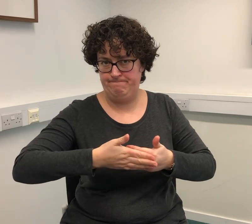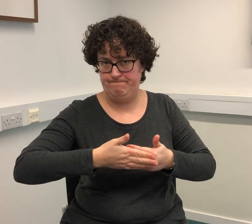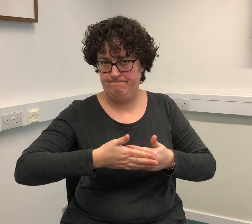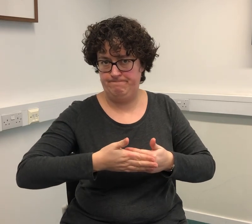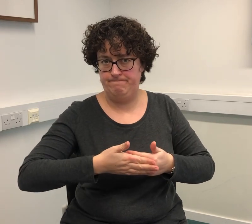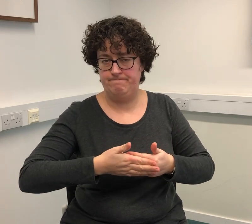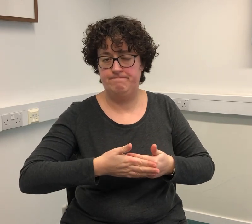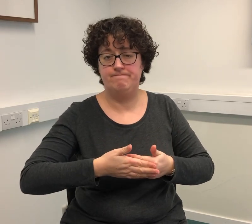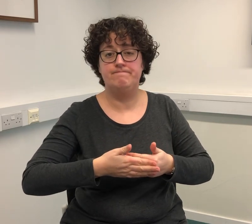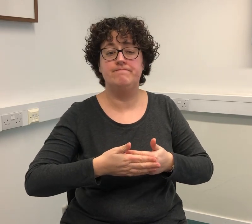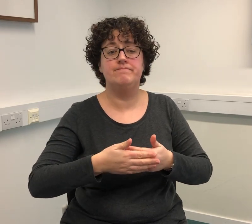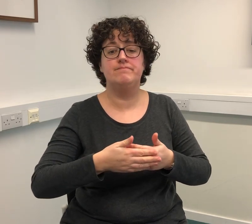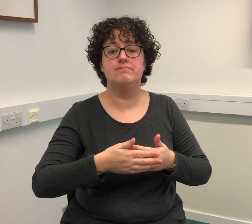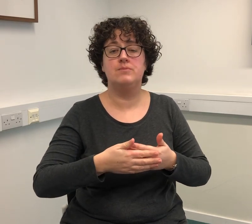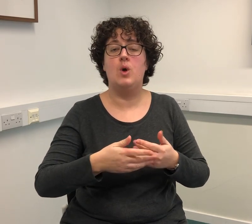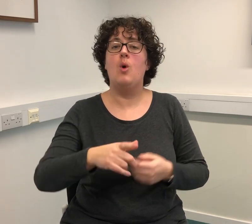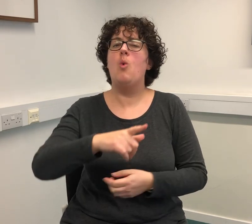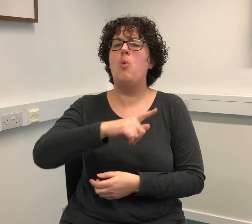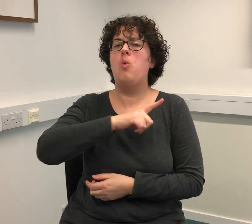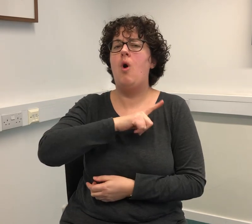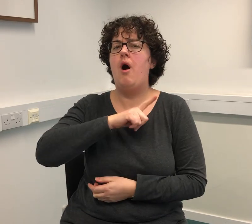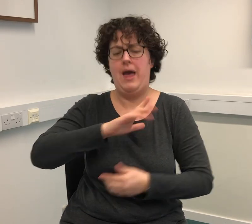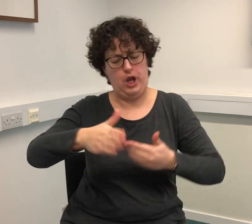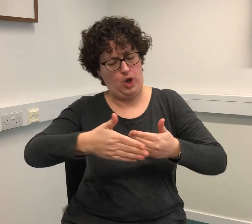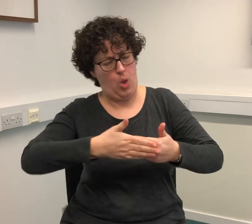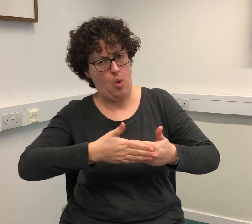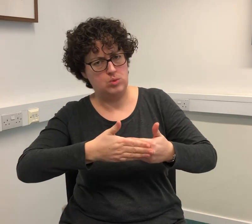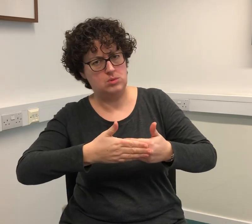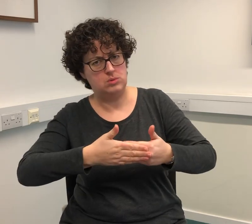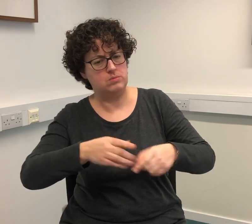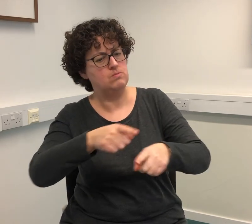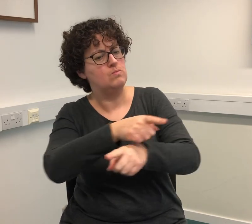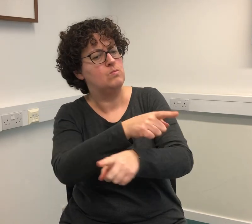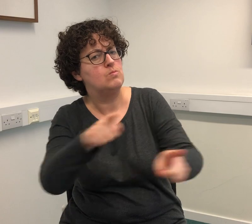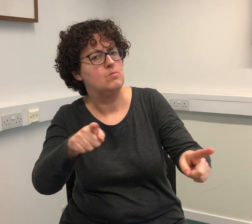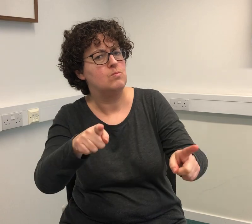This is done to ensure the health and wellbeing of our community.